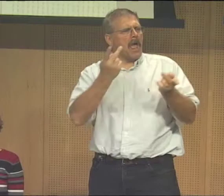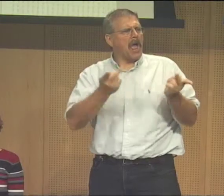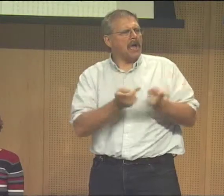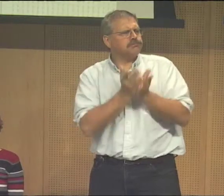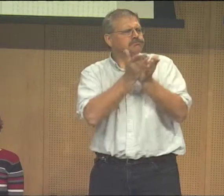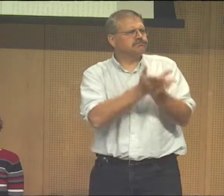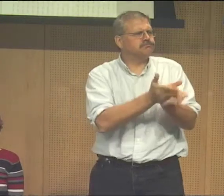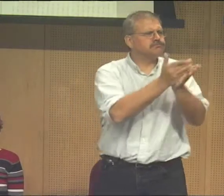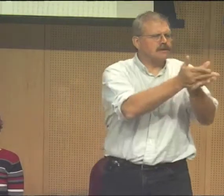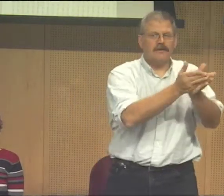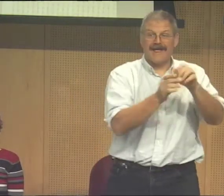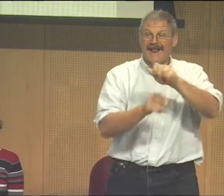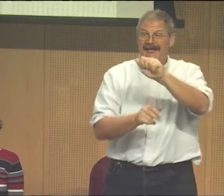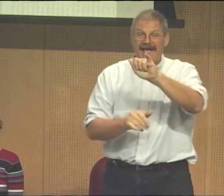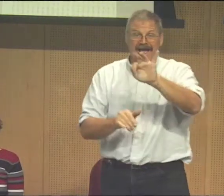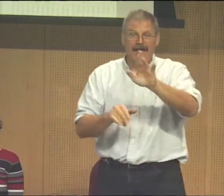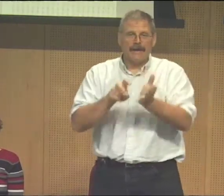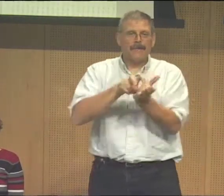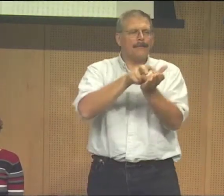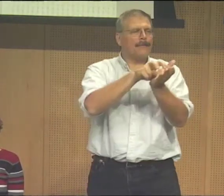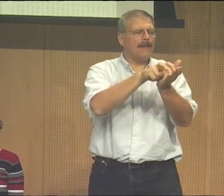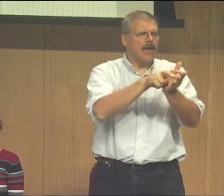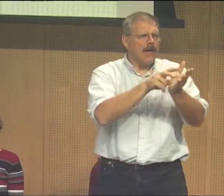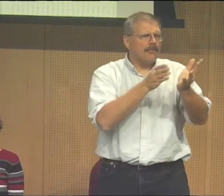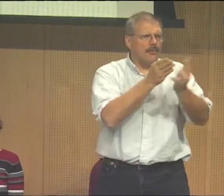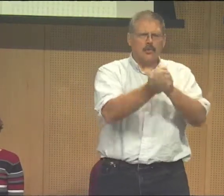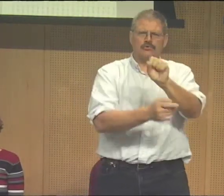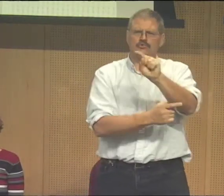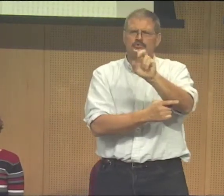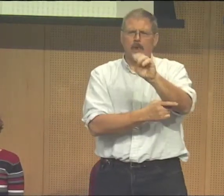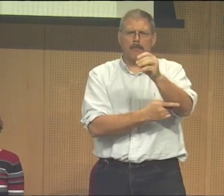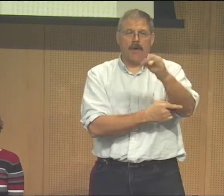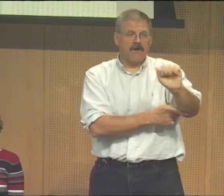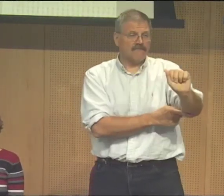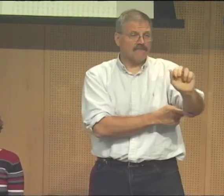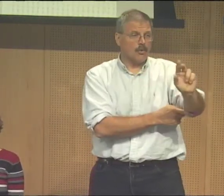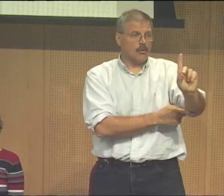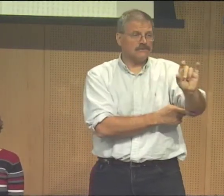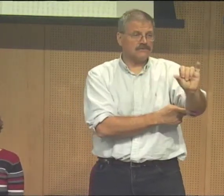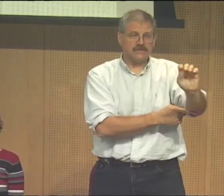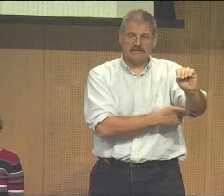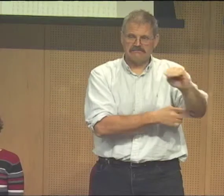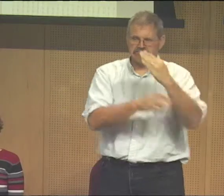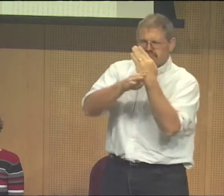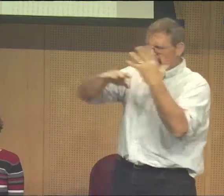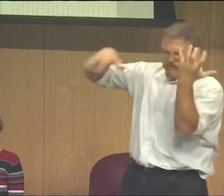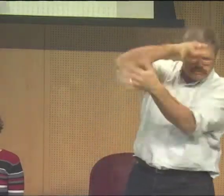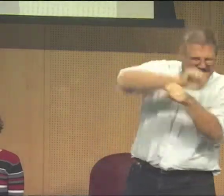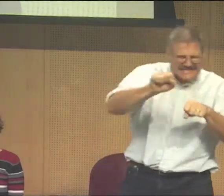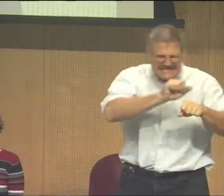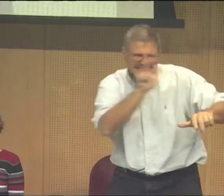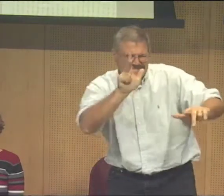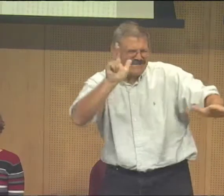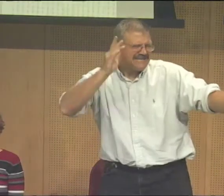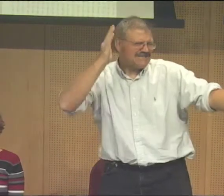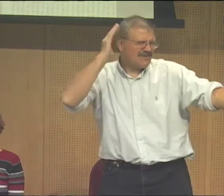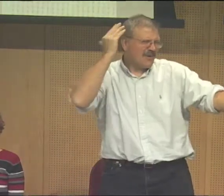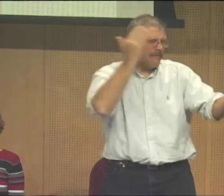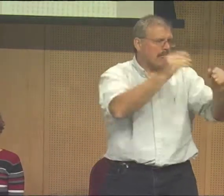And in Africa and Asia and all kinds of places, people have traveled and done journeys to get to a new place. And when they work